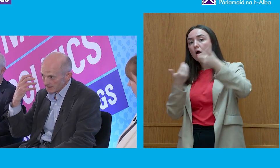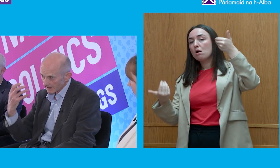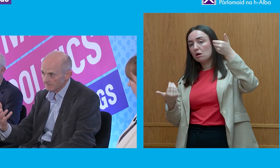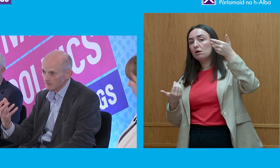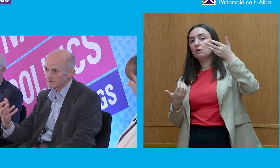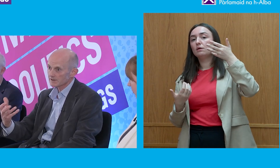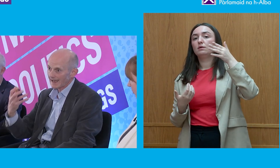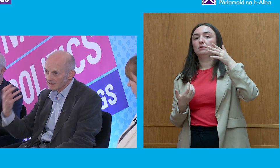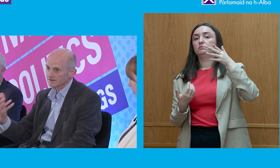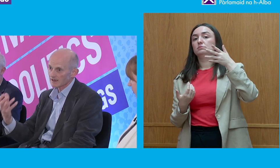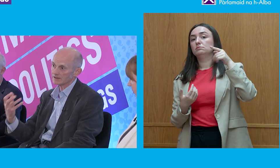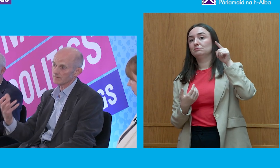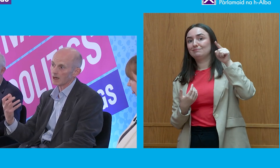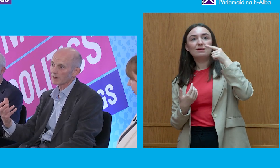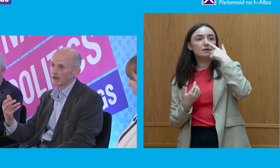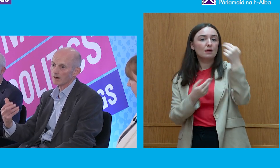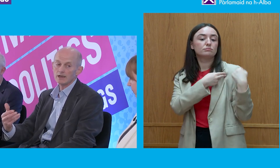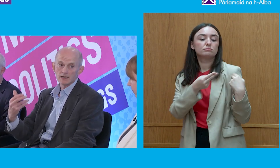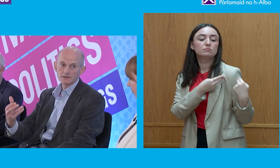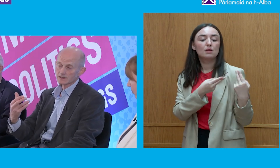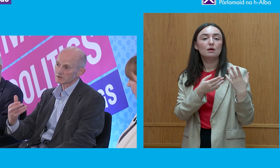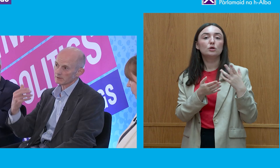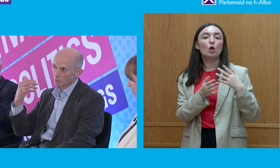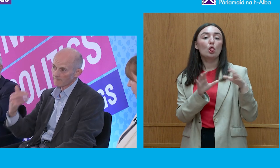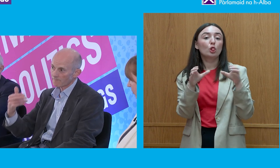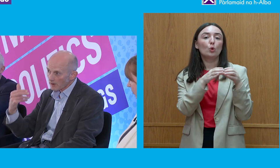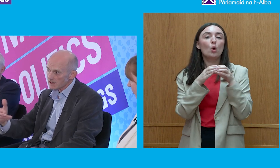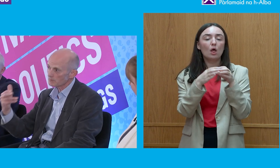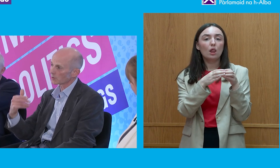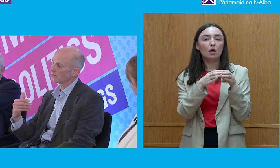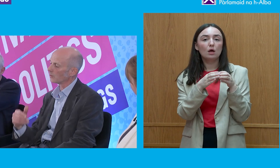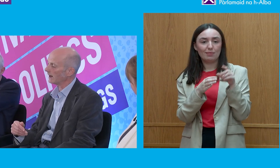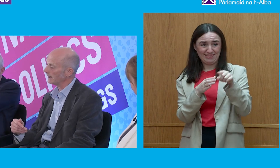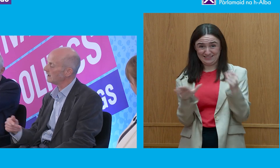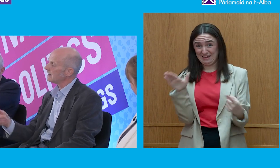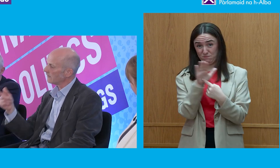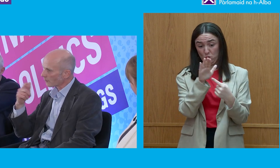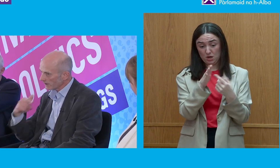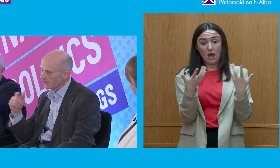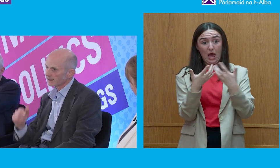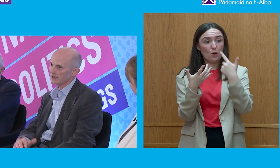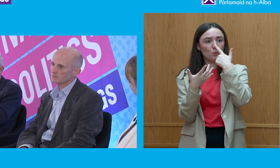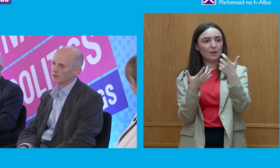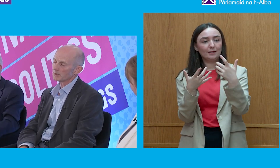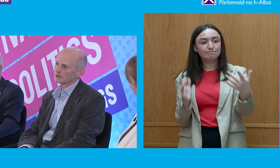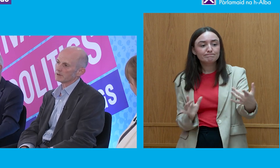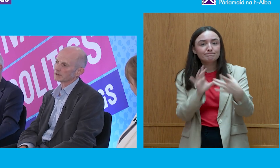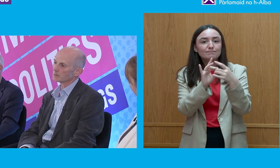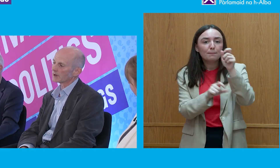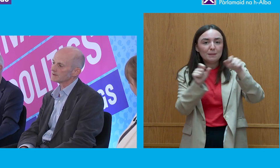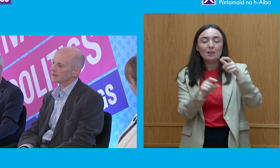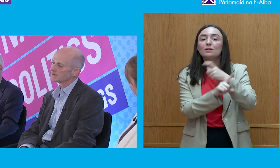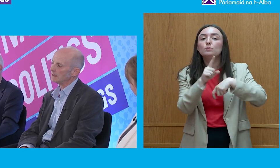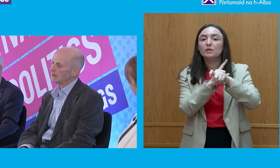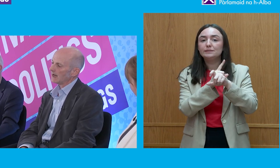need to influence the exercise of that power is it seems to me one very important way of re-engaging people in the